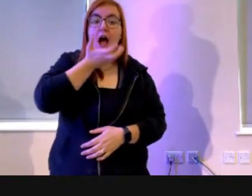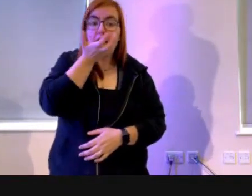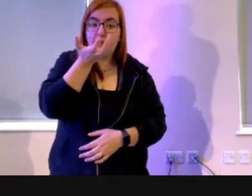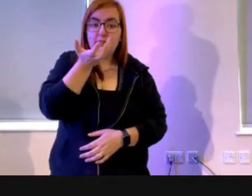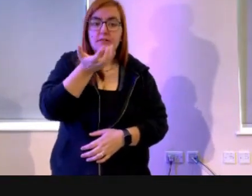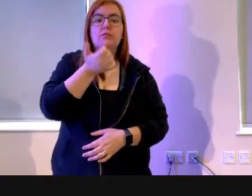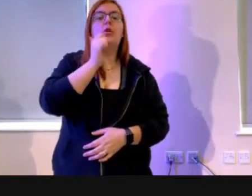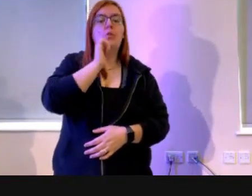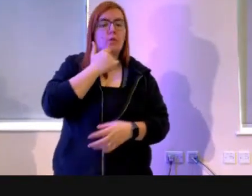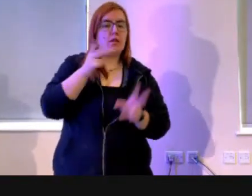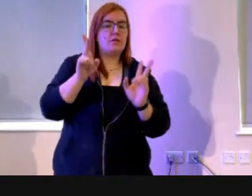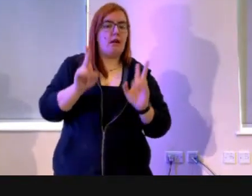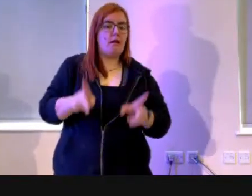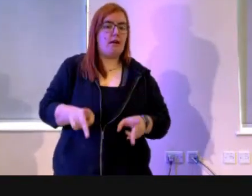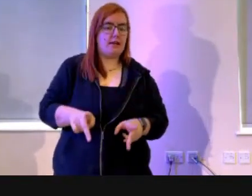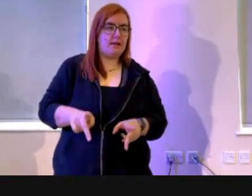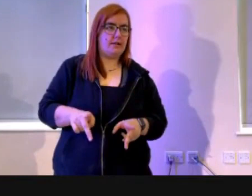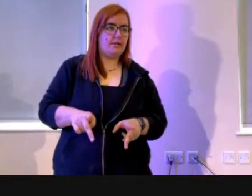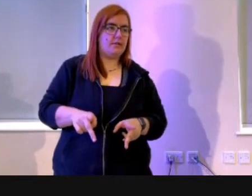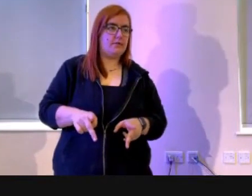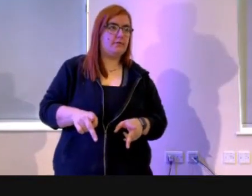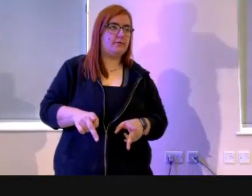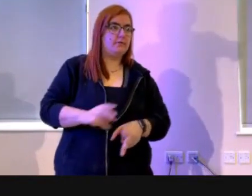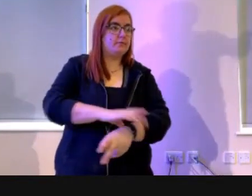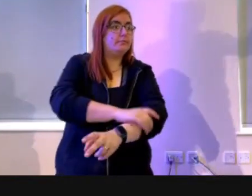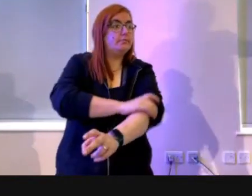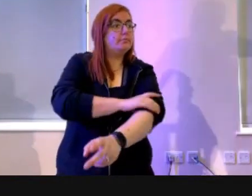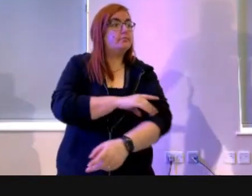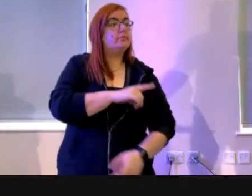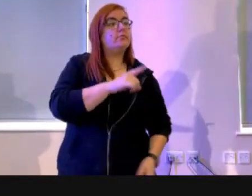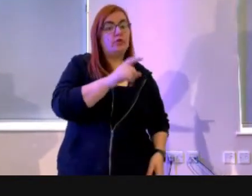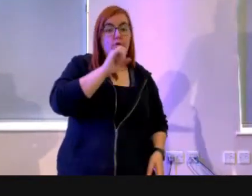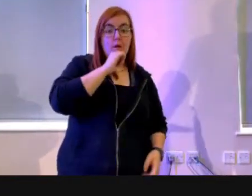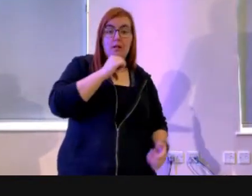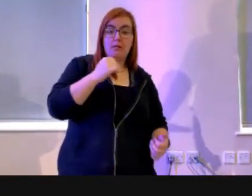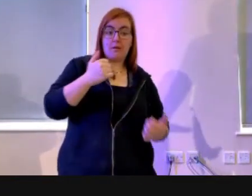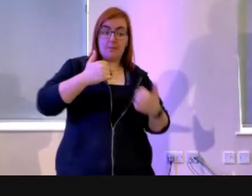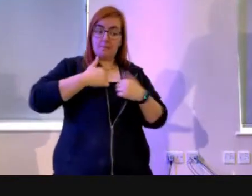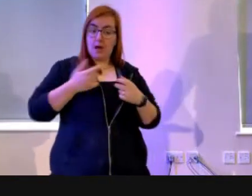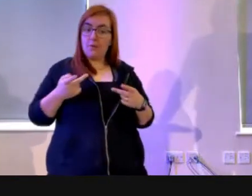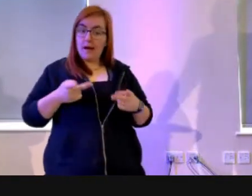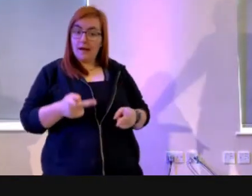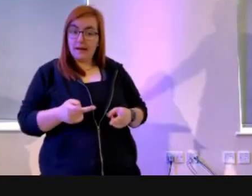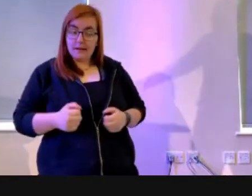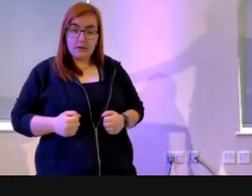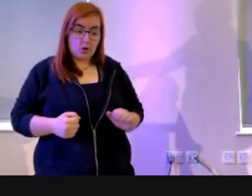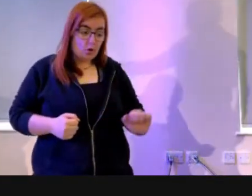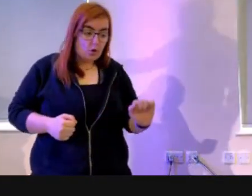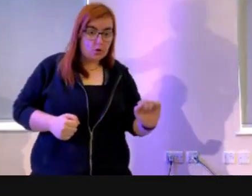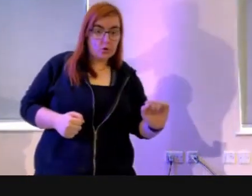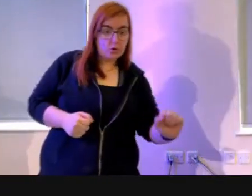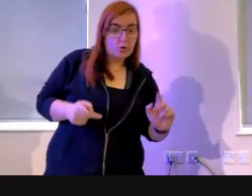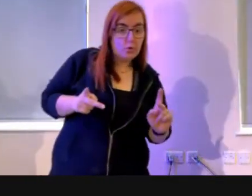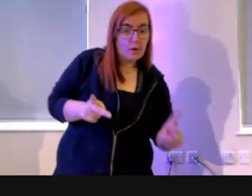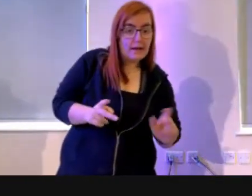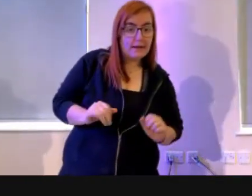die. Are you going to do it my way? Or are you going to do it your way?